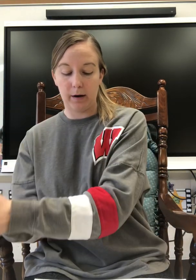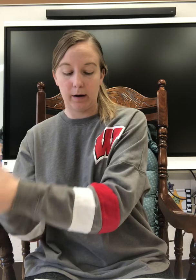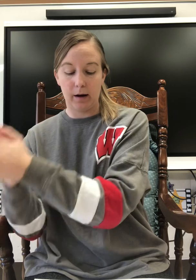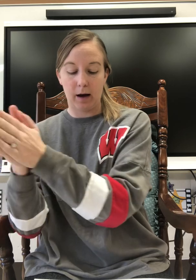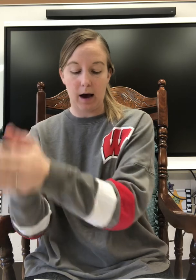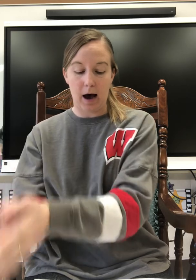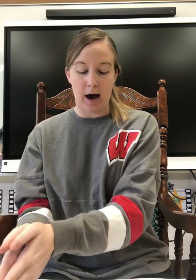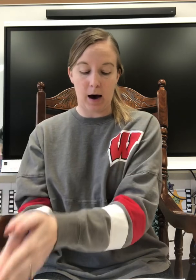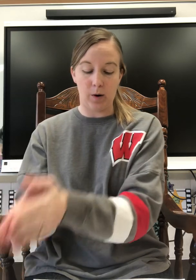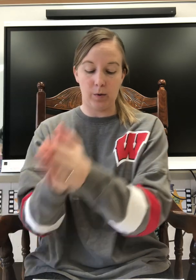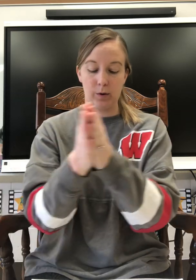Powder.